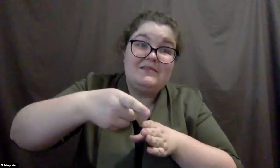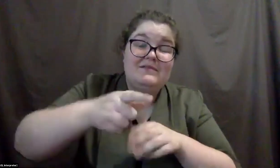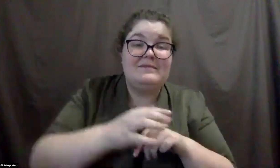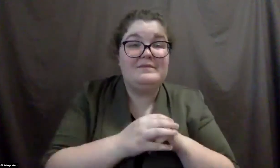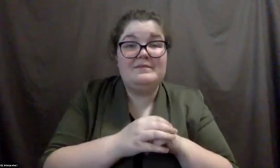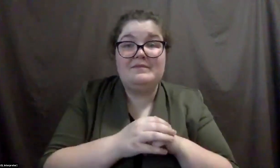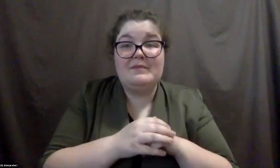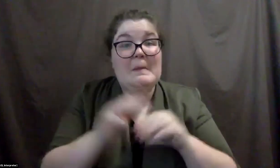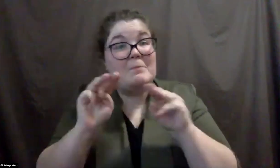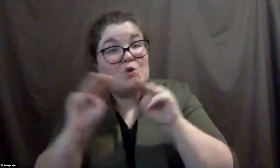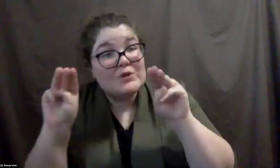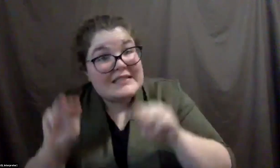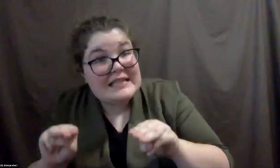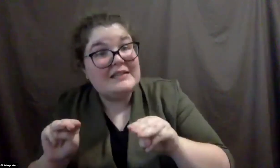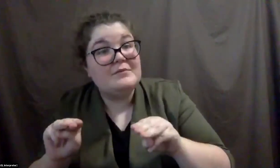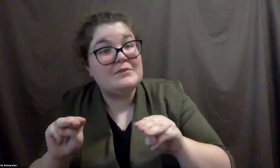Museums.